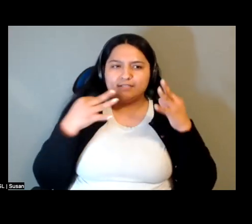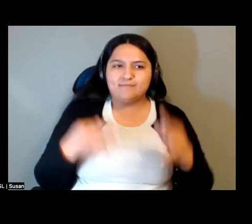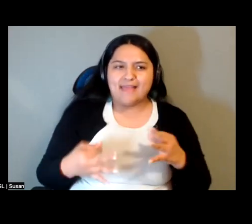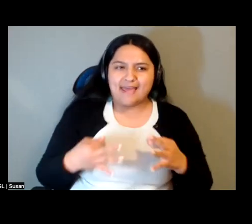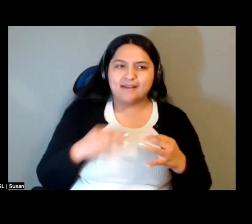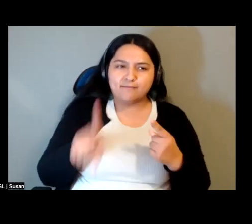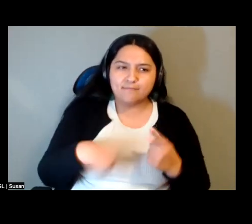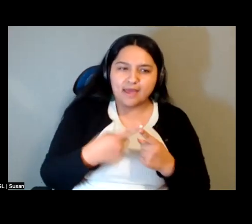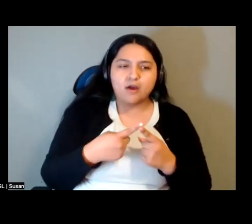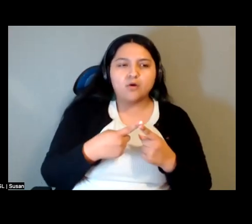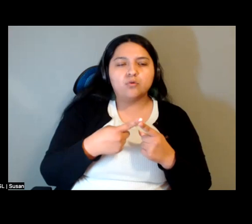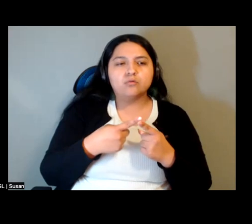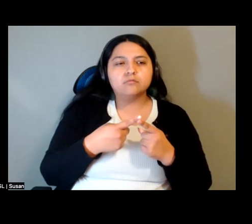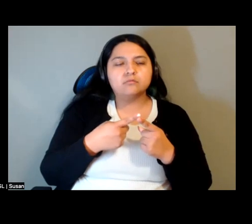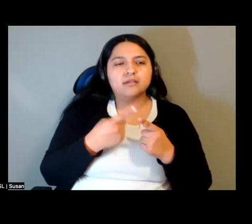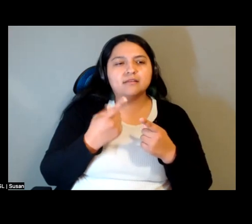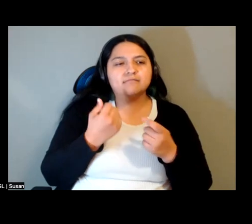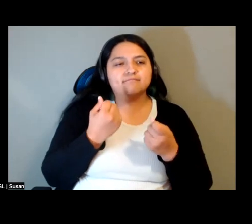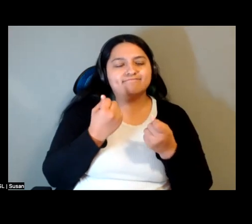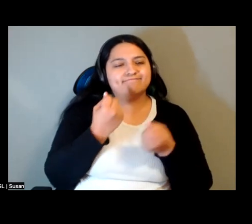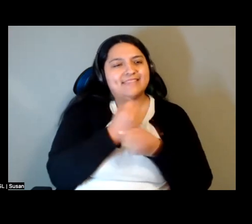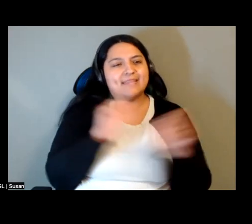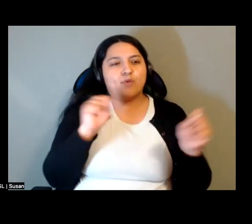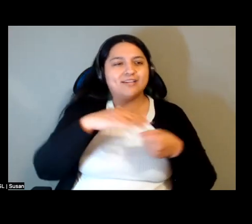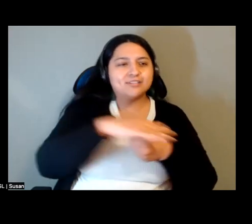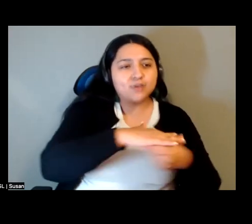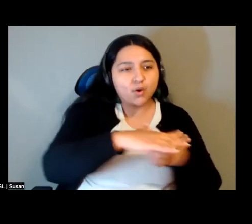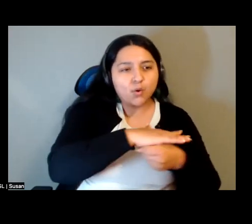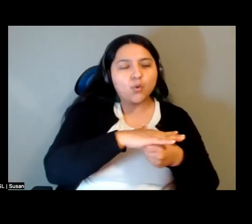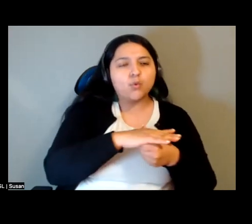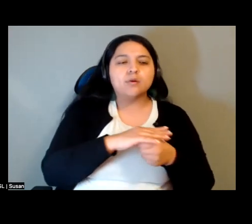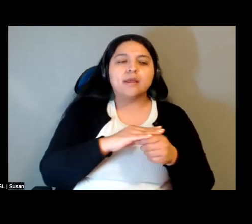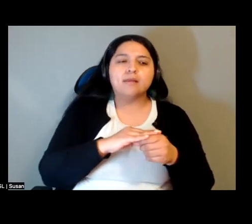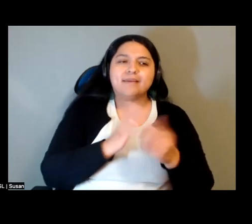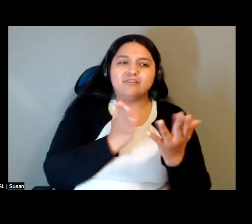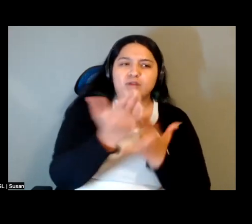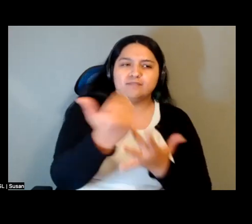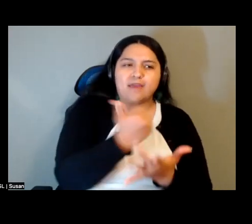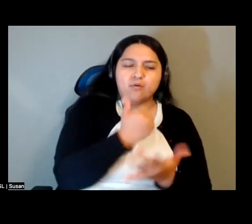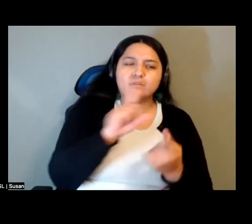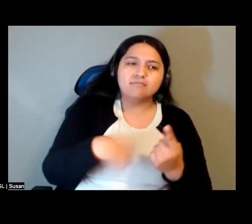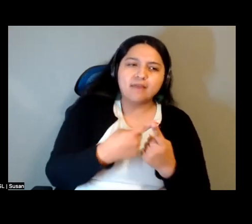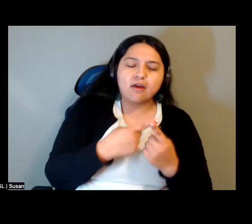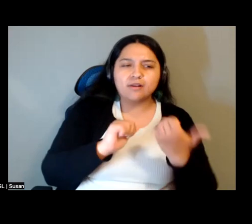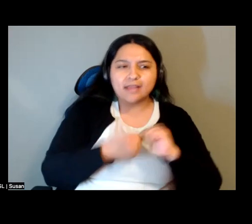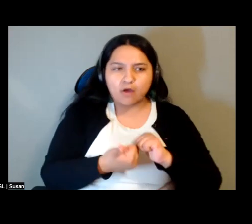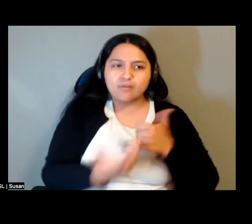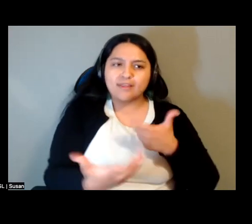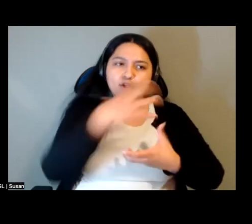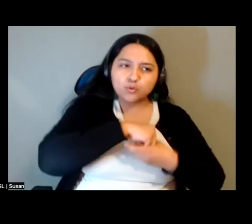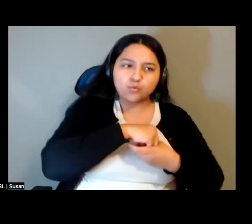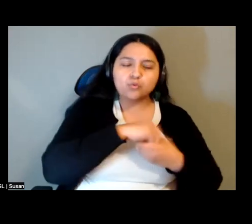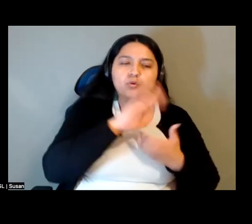try to be as open as possible to including all the different kind of peoples and minority groups, you know,